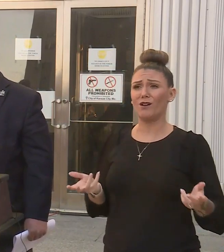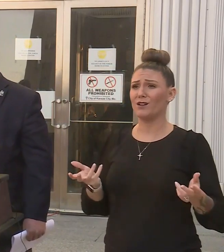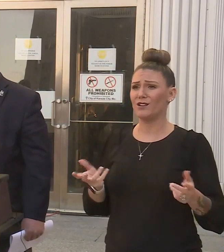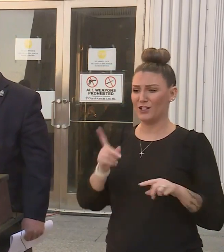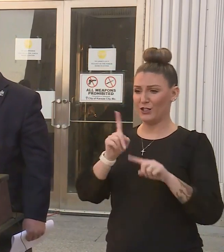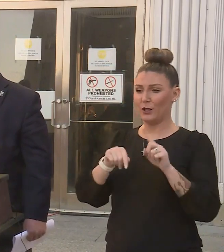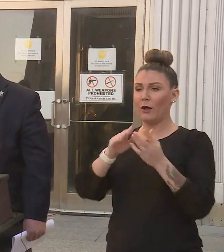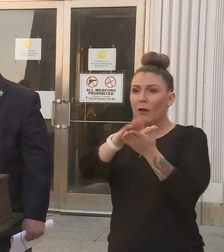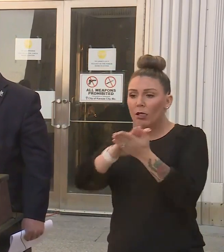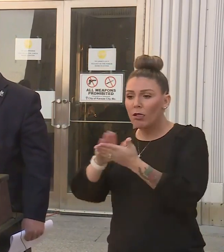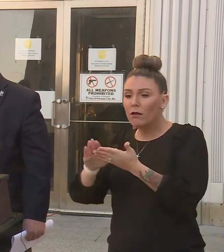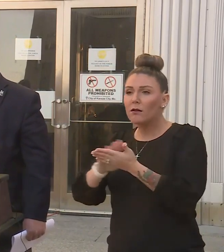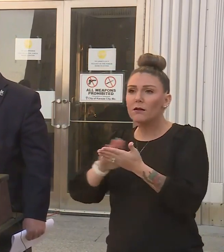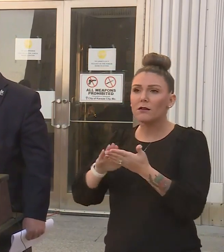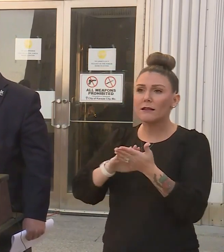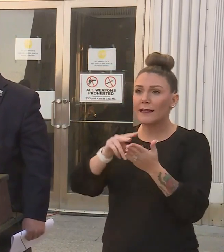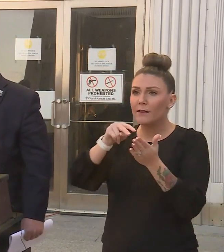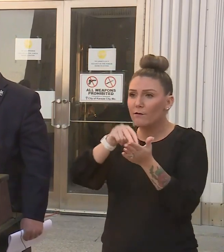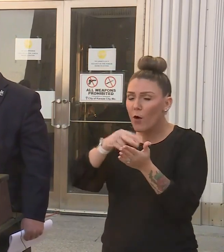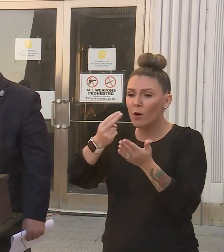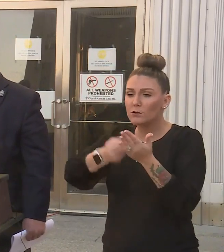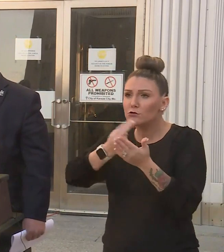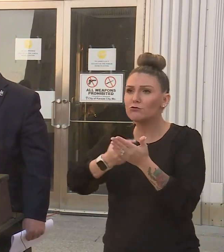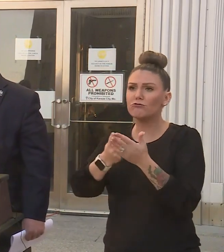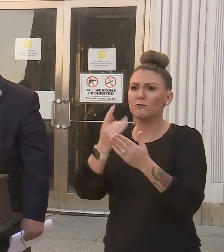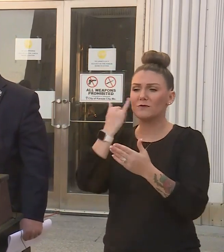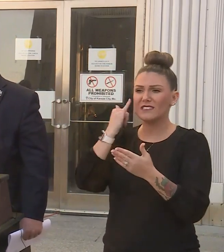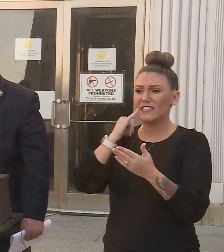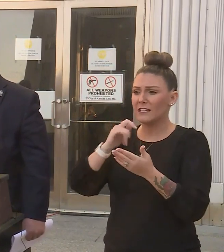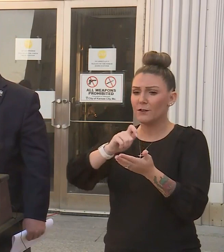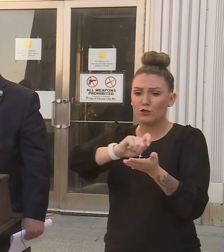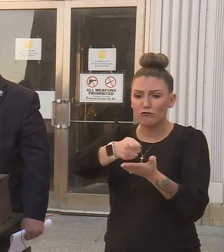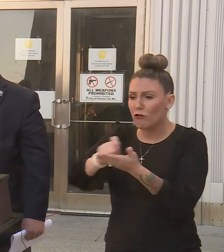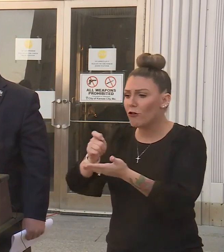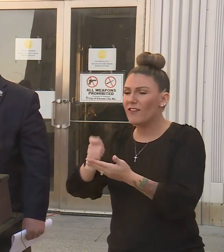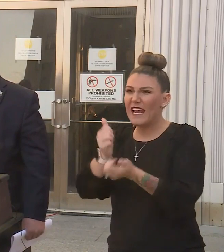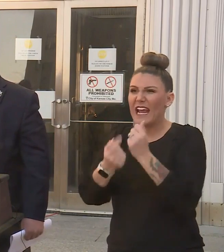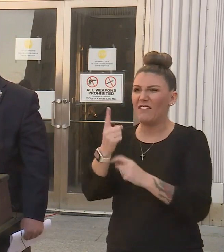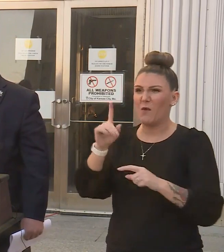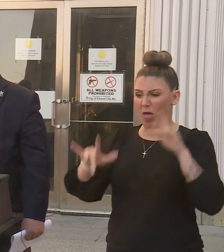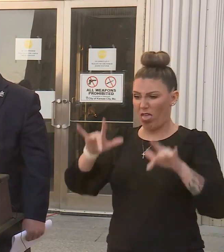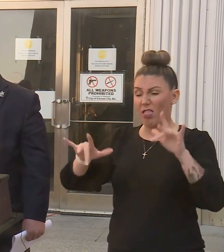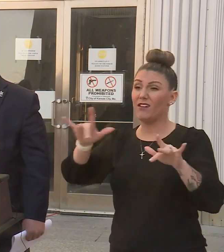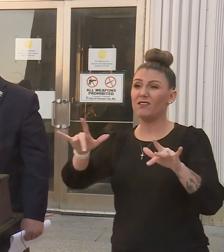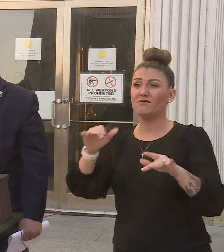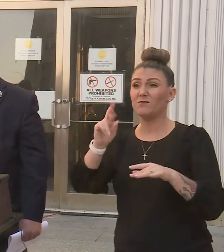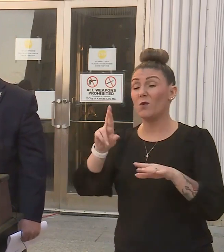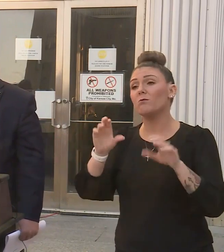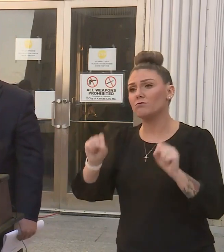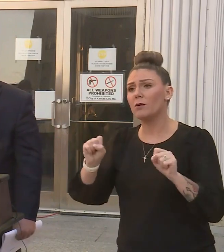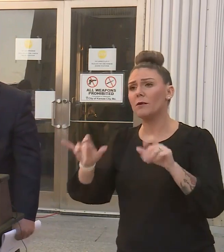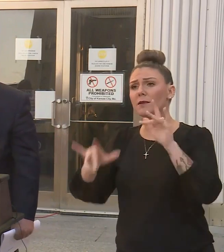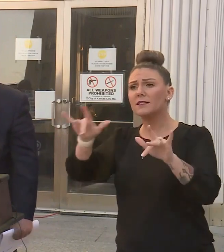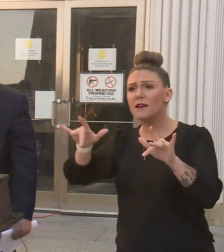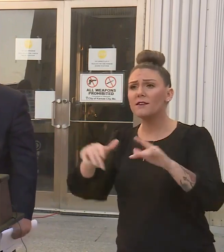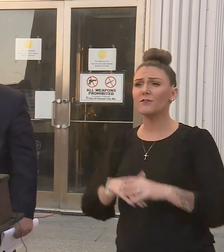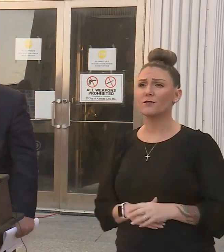you can't clean the utensils. You know, if you're going through and serving lines, everybody's touching that or probably touching it.